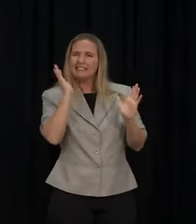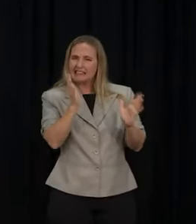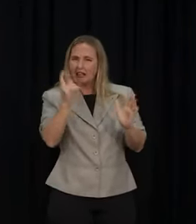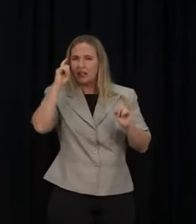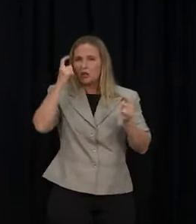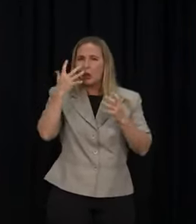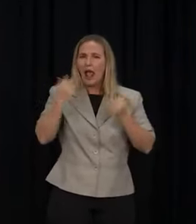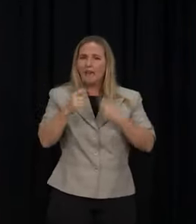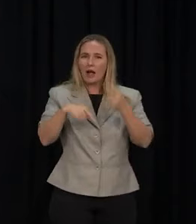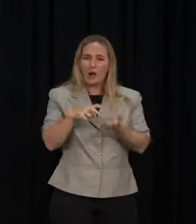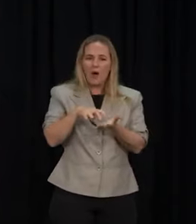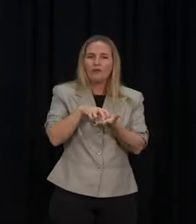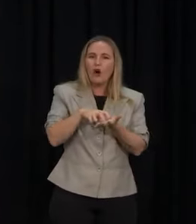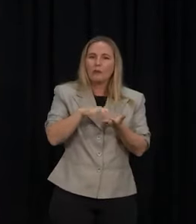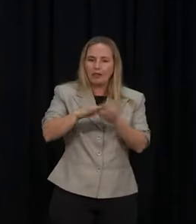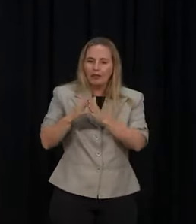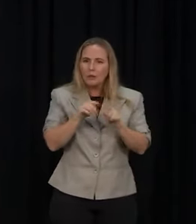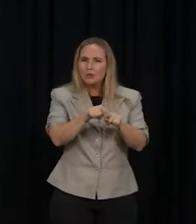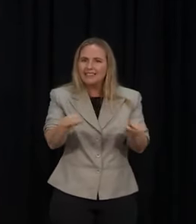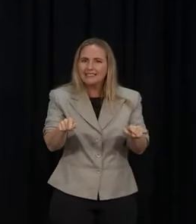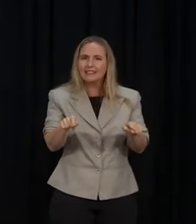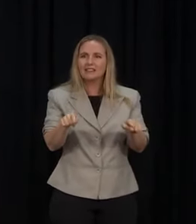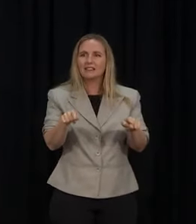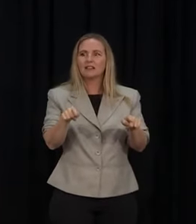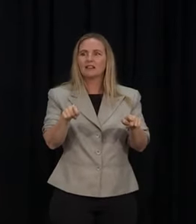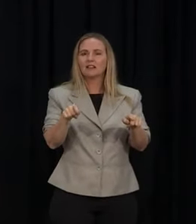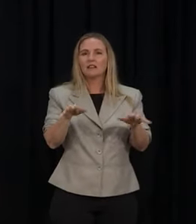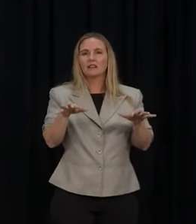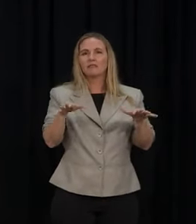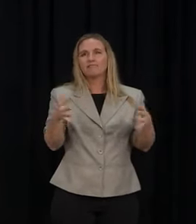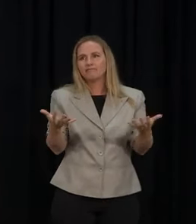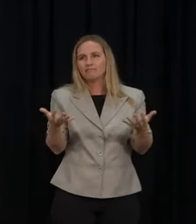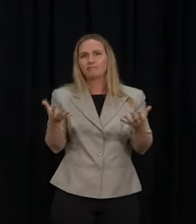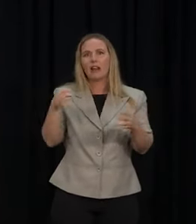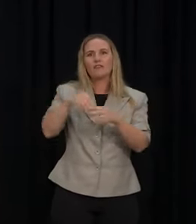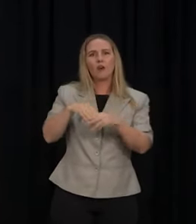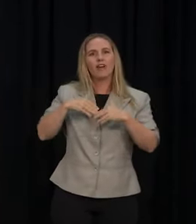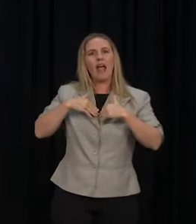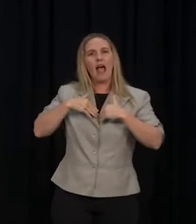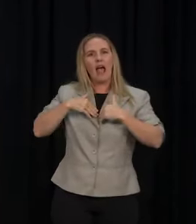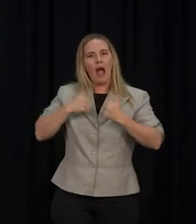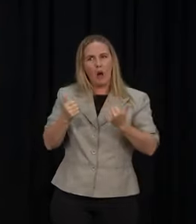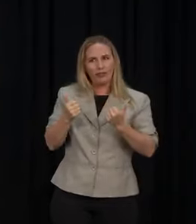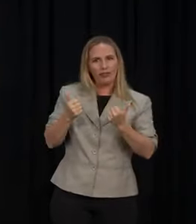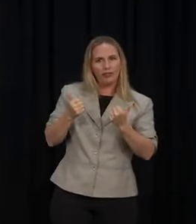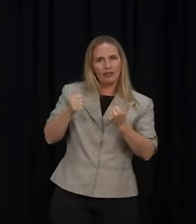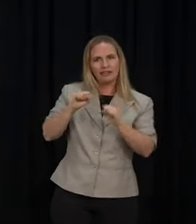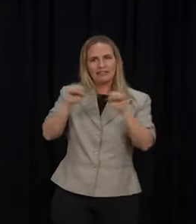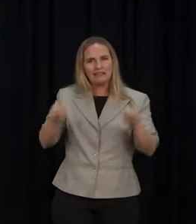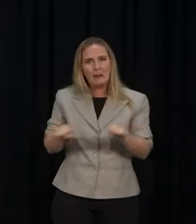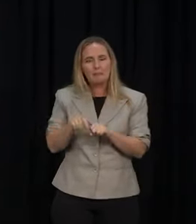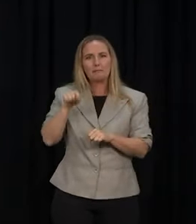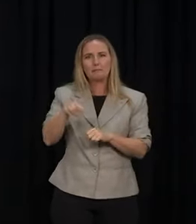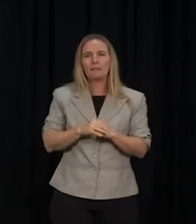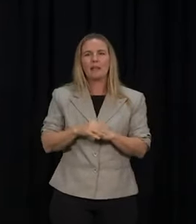communities that are served by the likes of certain parts of our health workforce. So I'll be looking to get more advice on that.